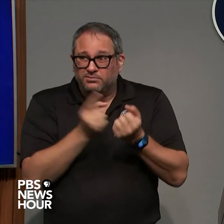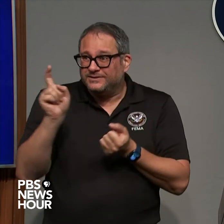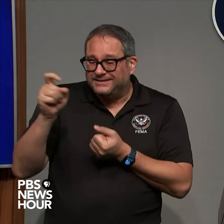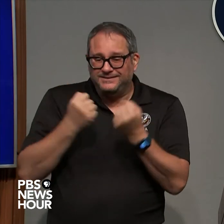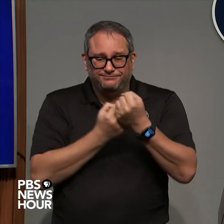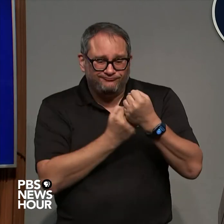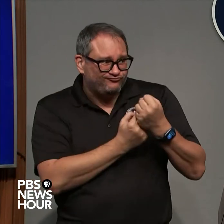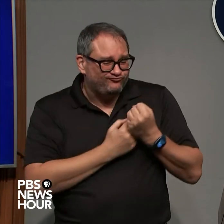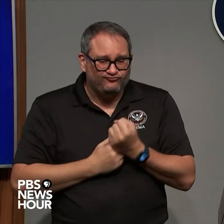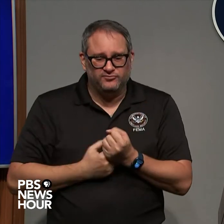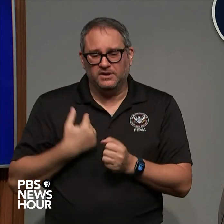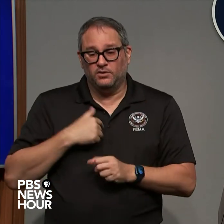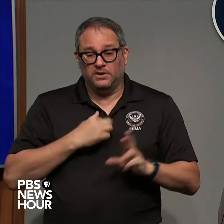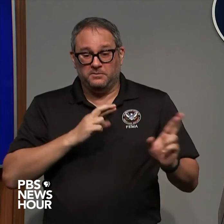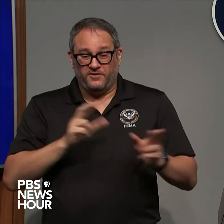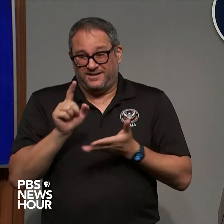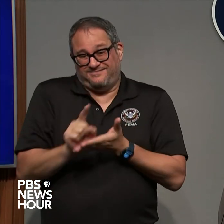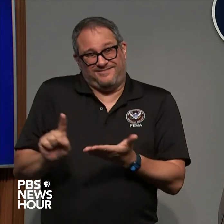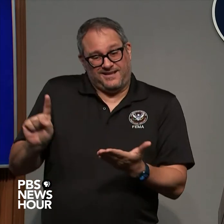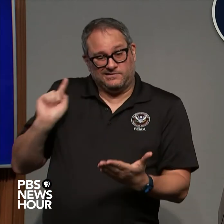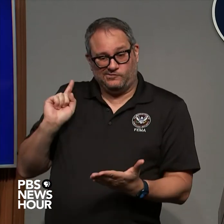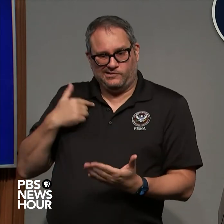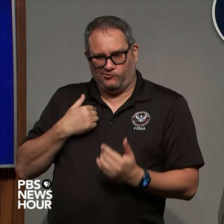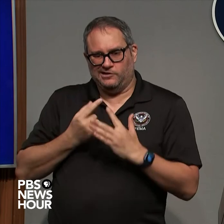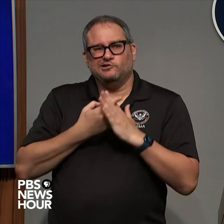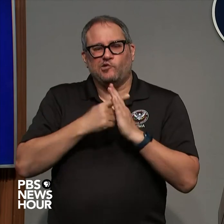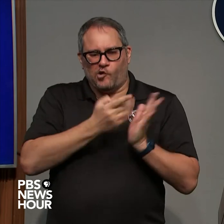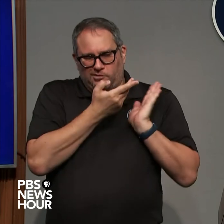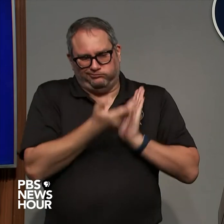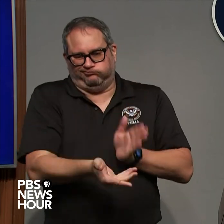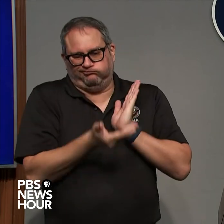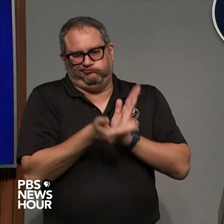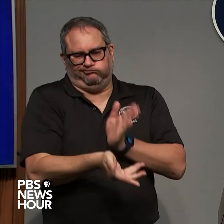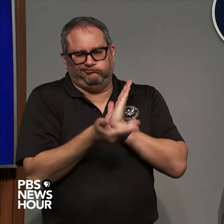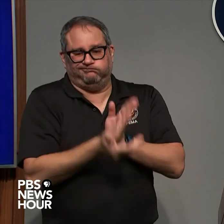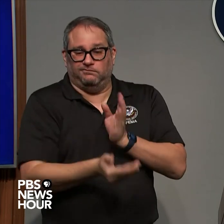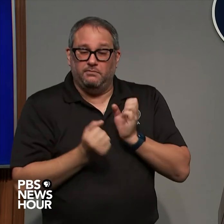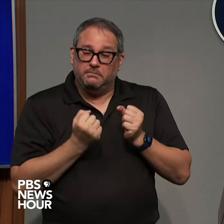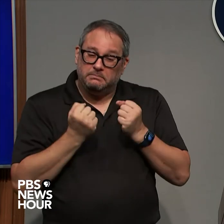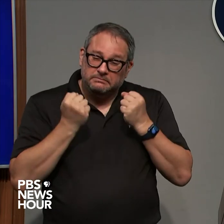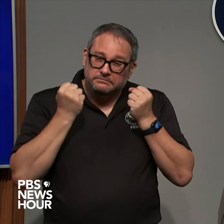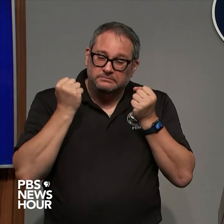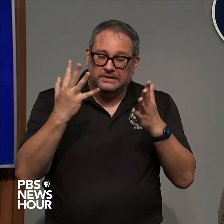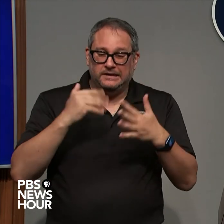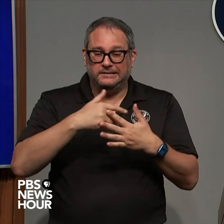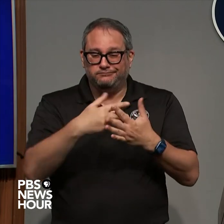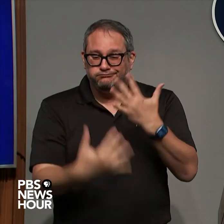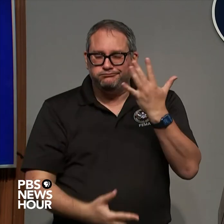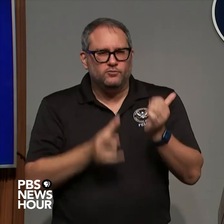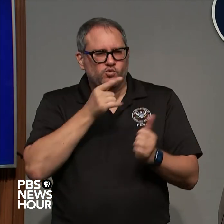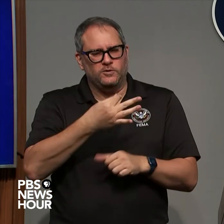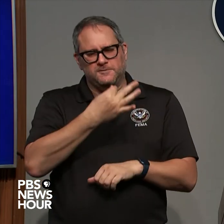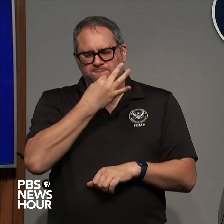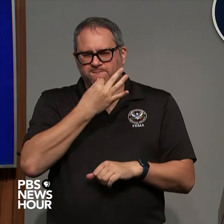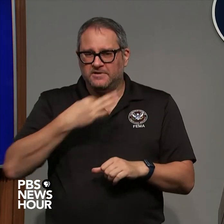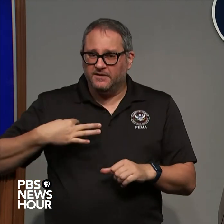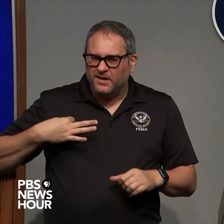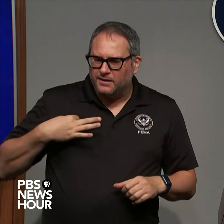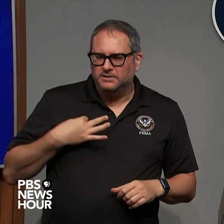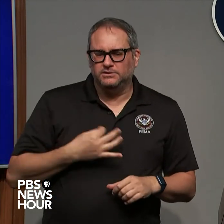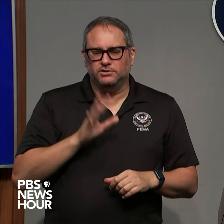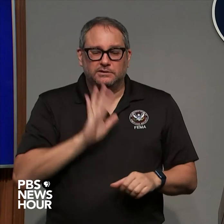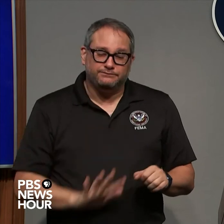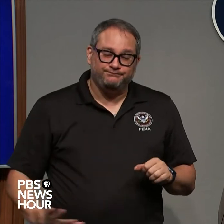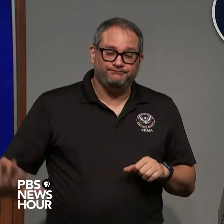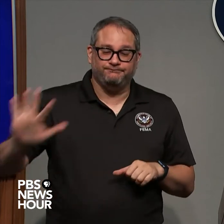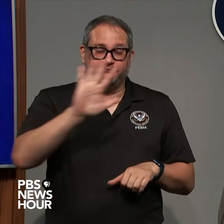has been moving hundreds of trained volunteers from across the country and tens of thousands of relief